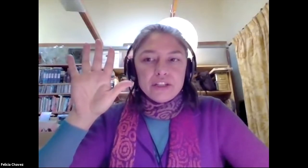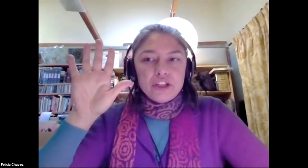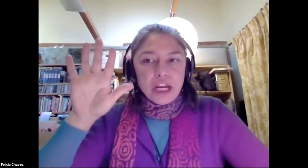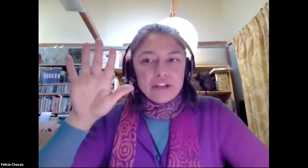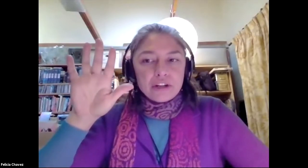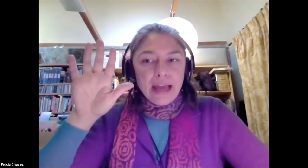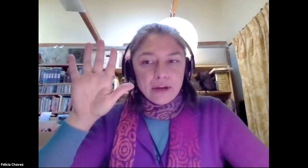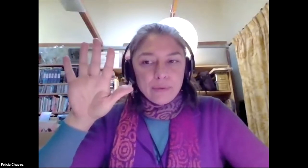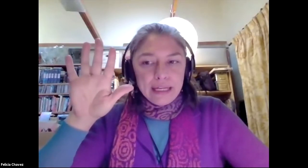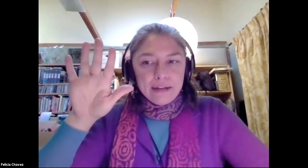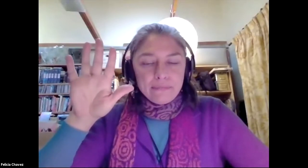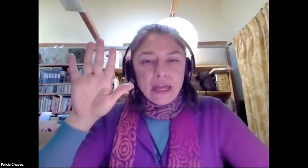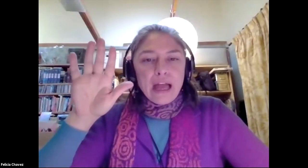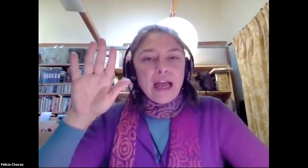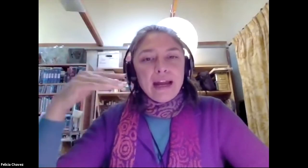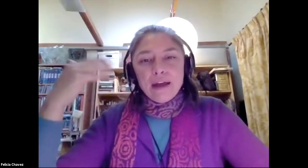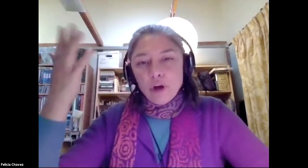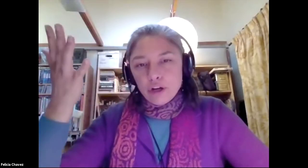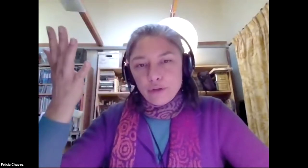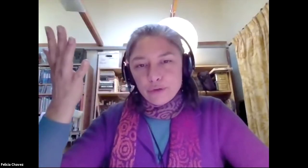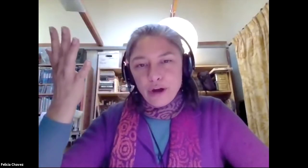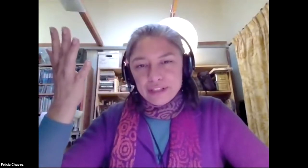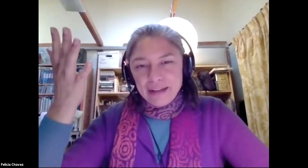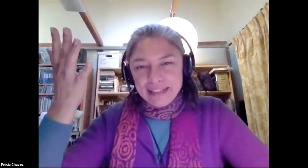gender equity and i won't go through all 17